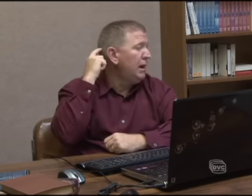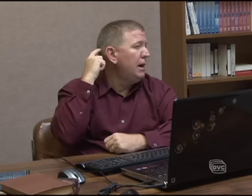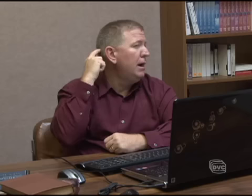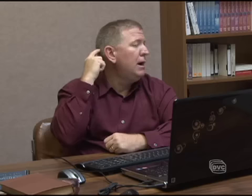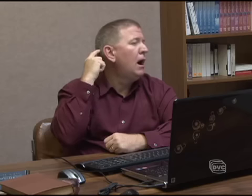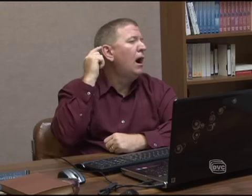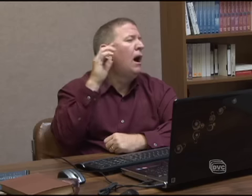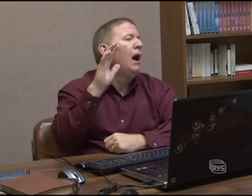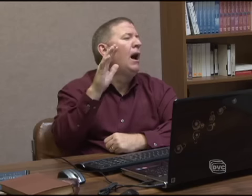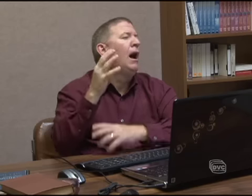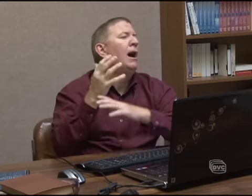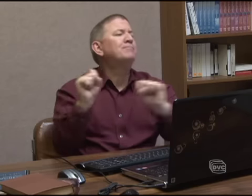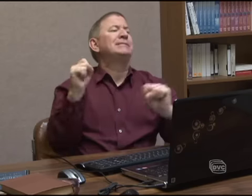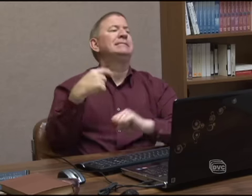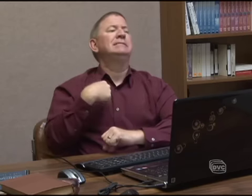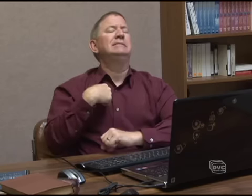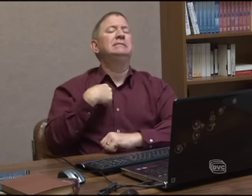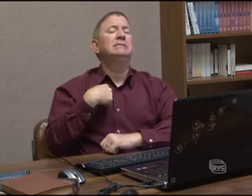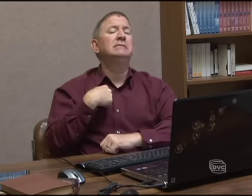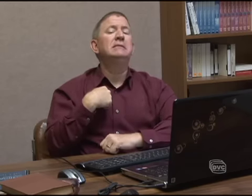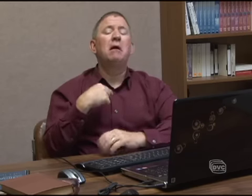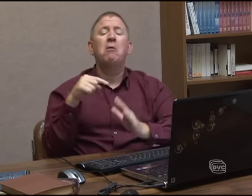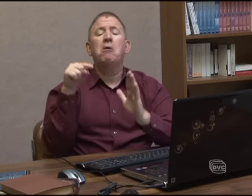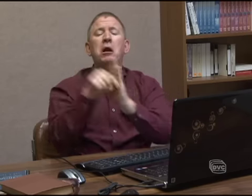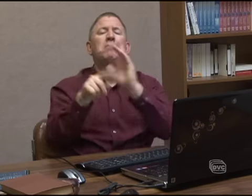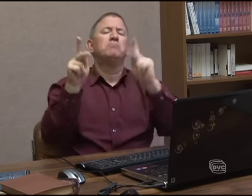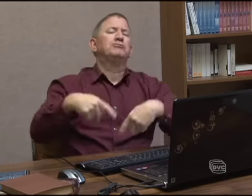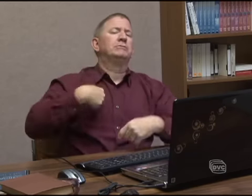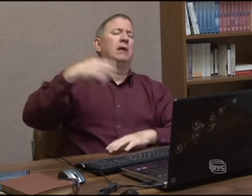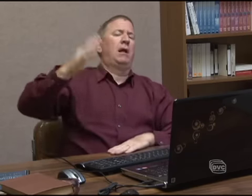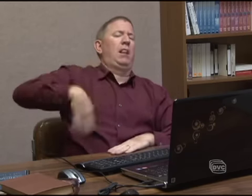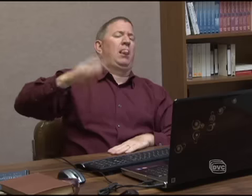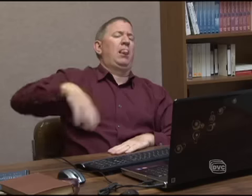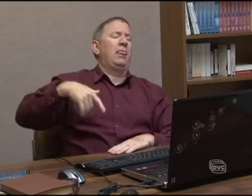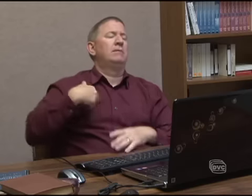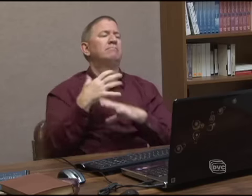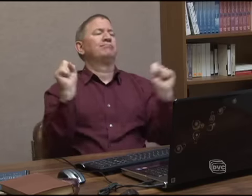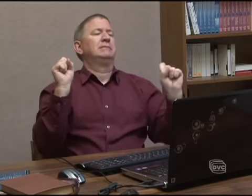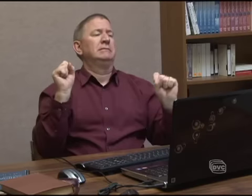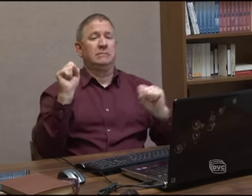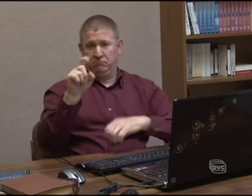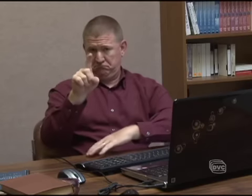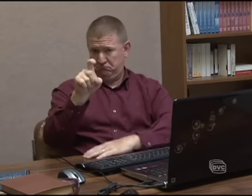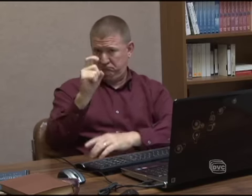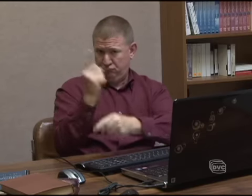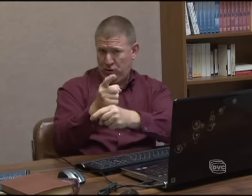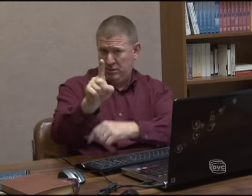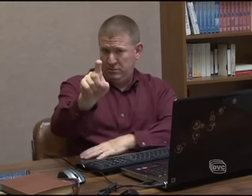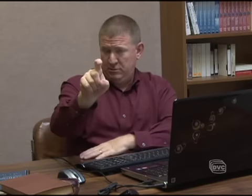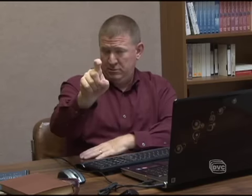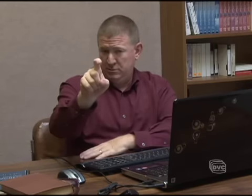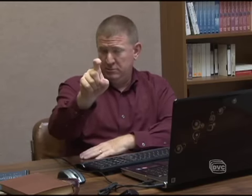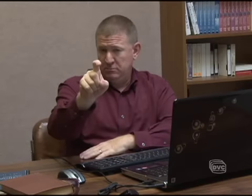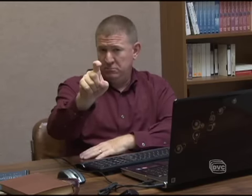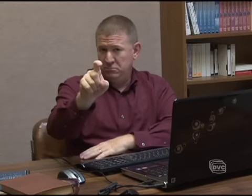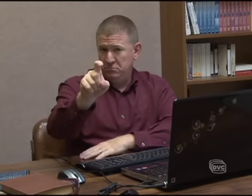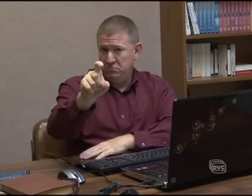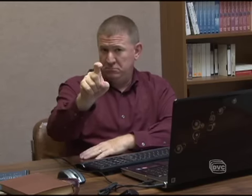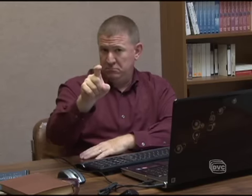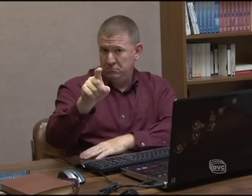oh, but there's one more. I'm still okay because there's one I haven't broken. I haven't killed anybody yet. I'm still safe. Is that true? You haven't